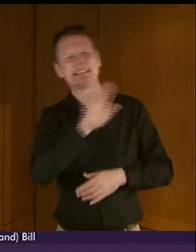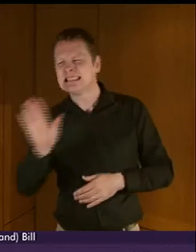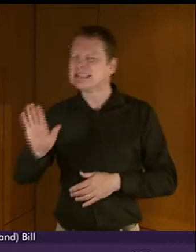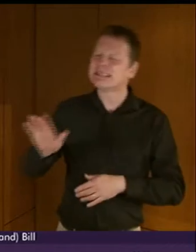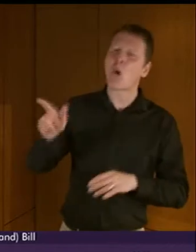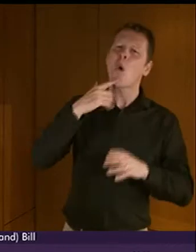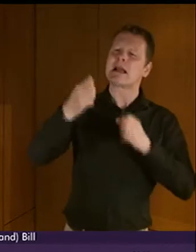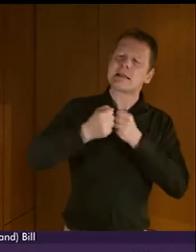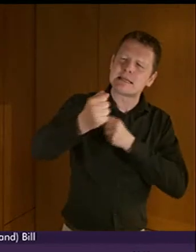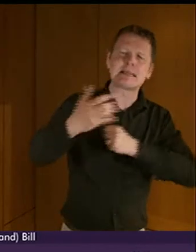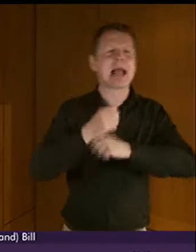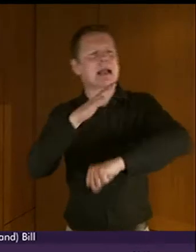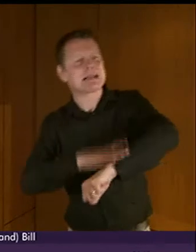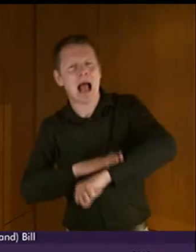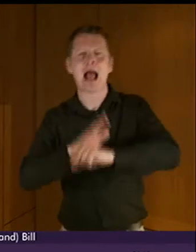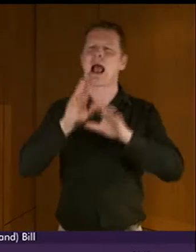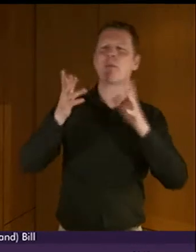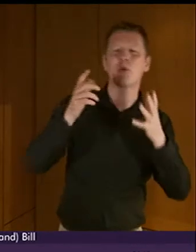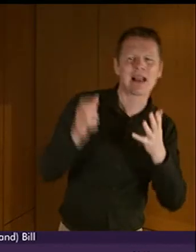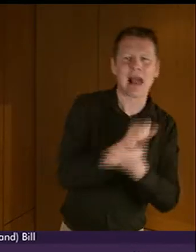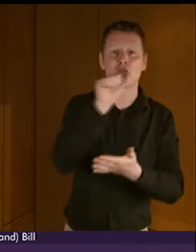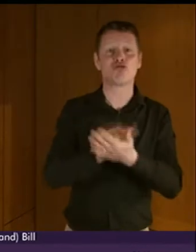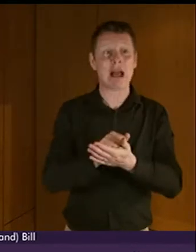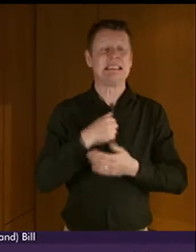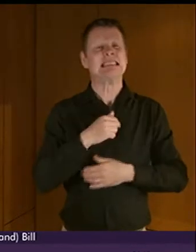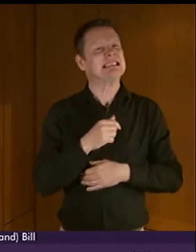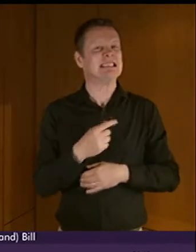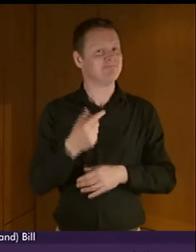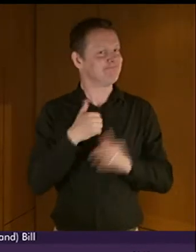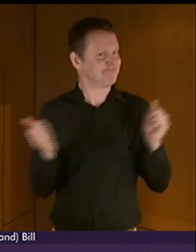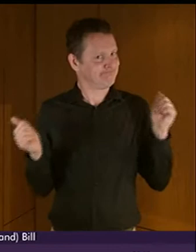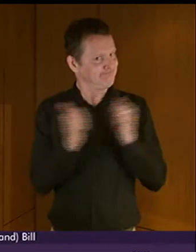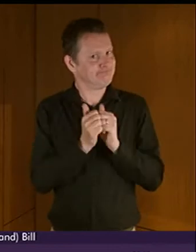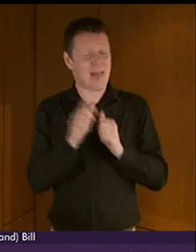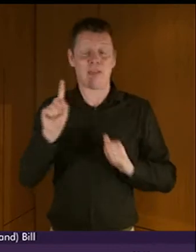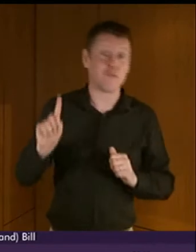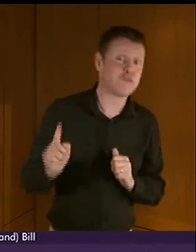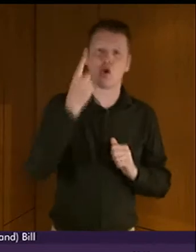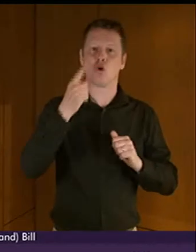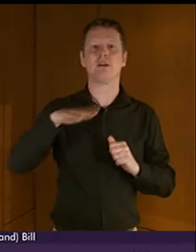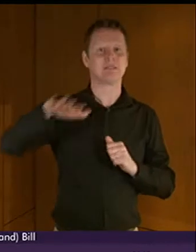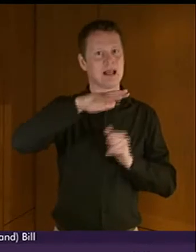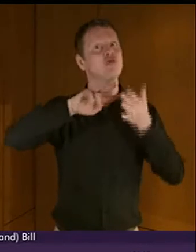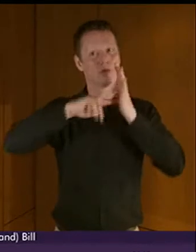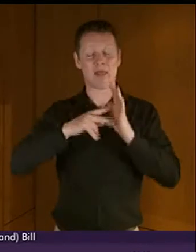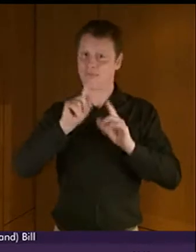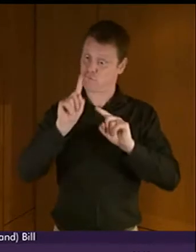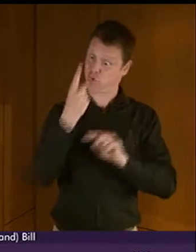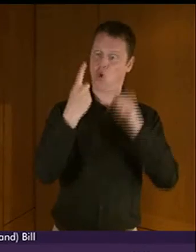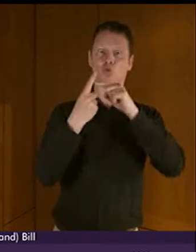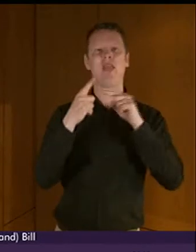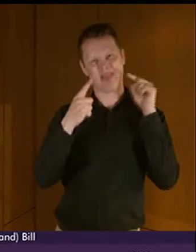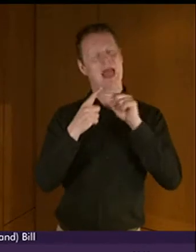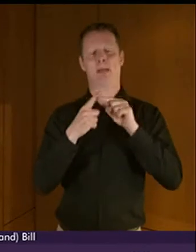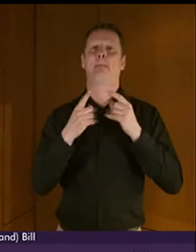right. Can I say I must absolutely endorse that? It does seem to me that the first national plan is going to be the big